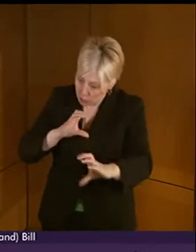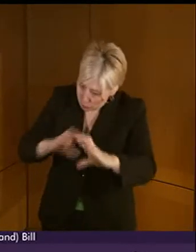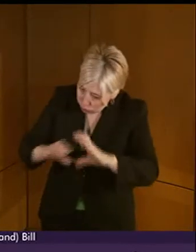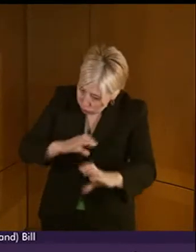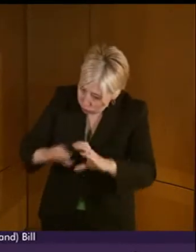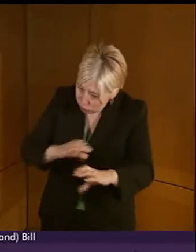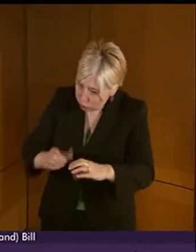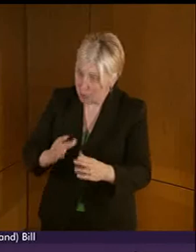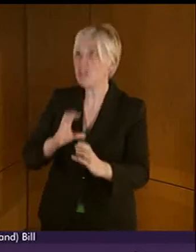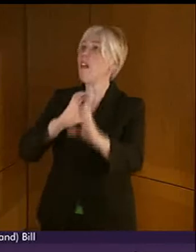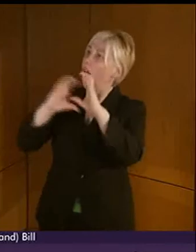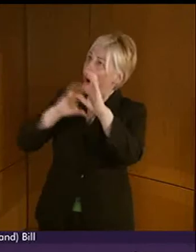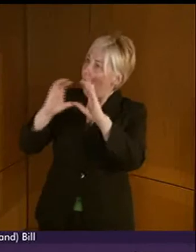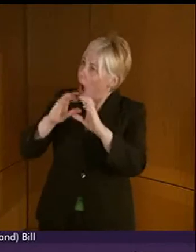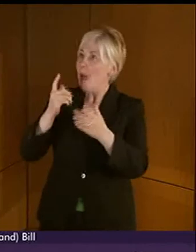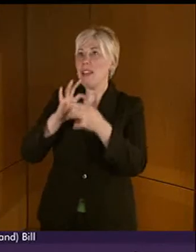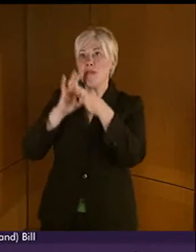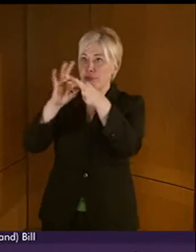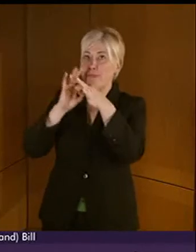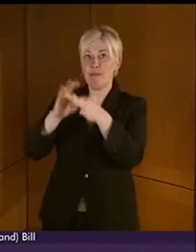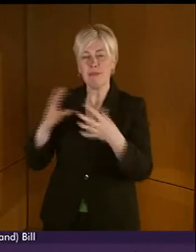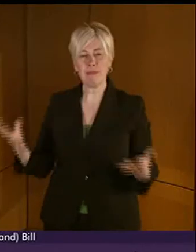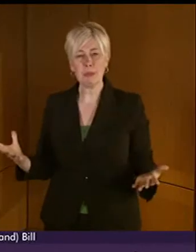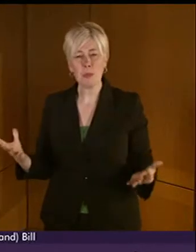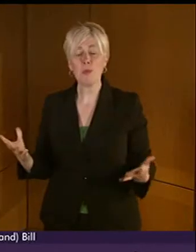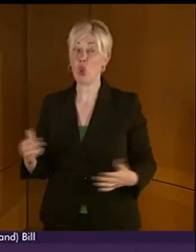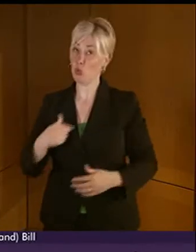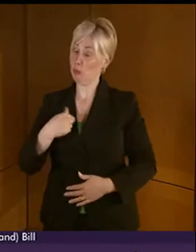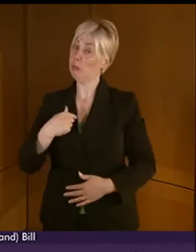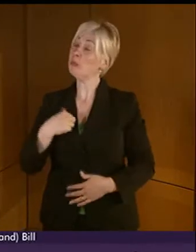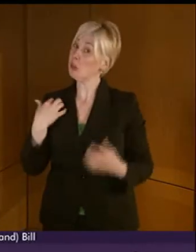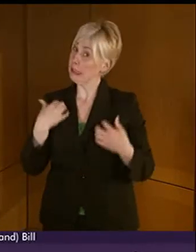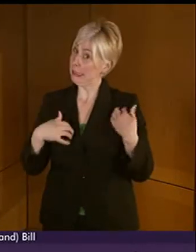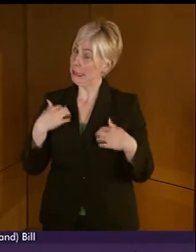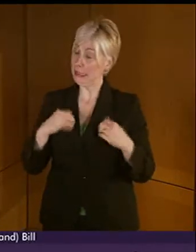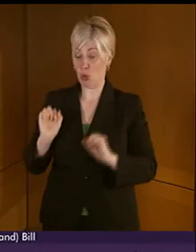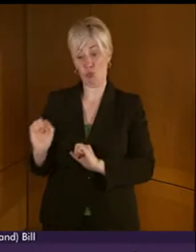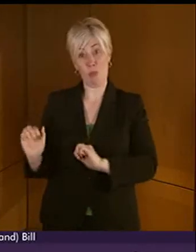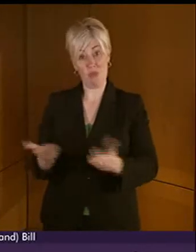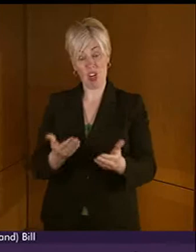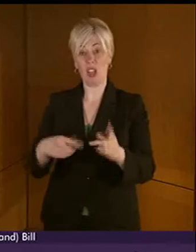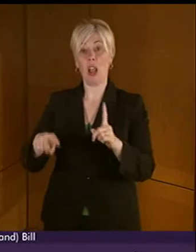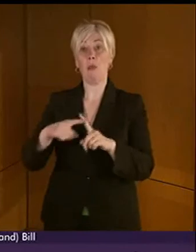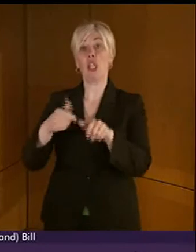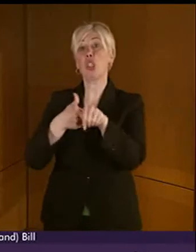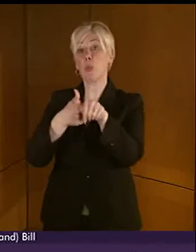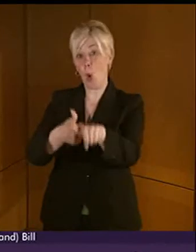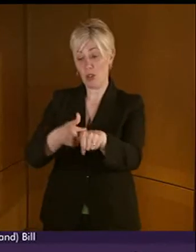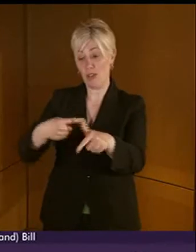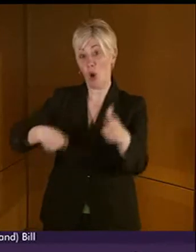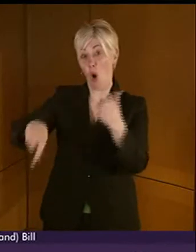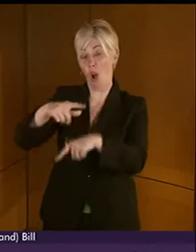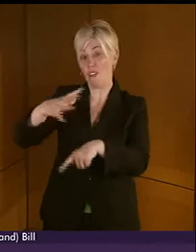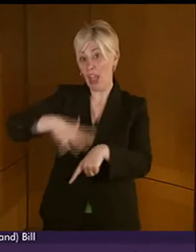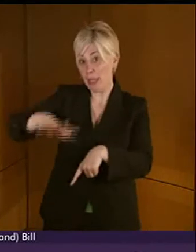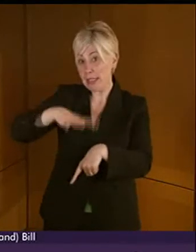with their children. So, I would be keen to see provision and support for families to